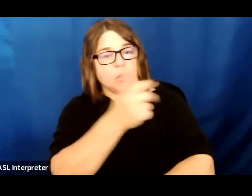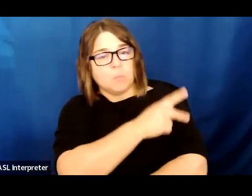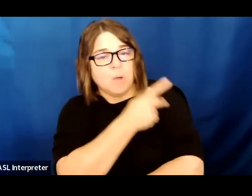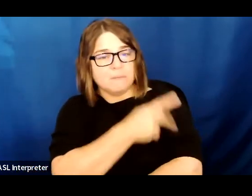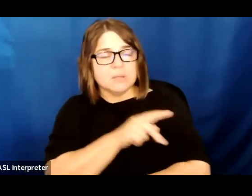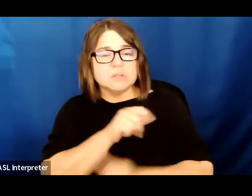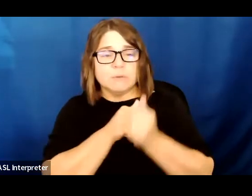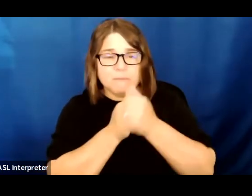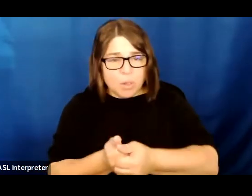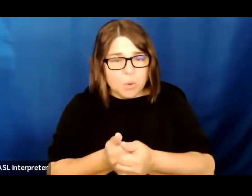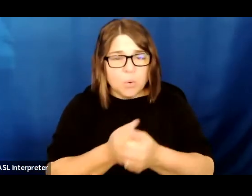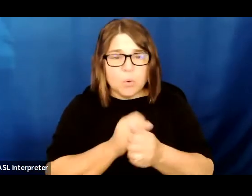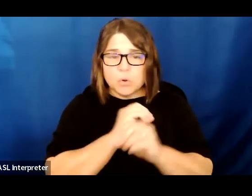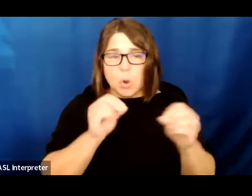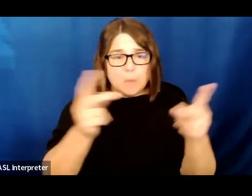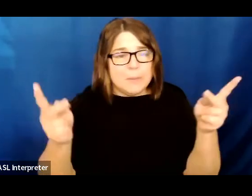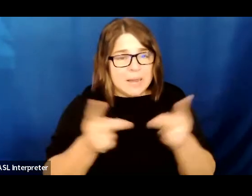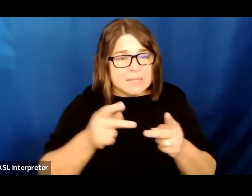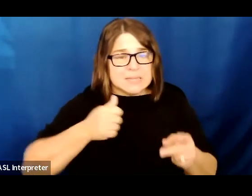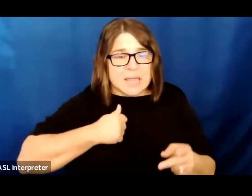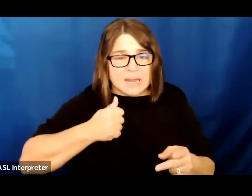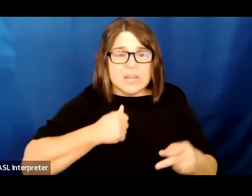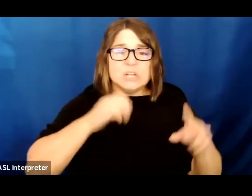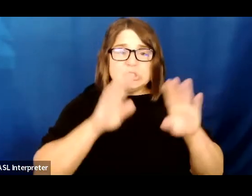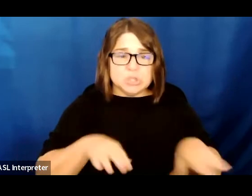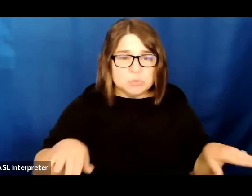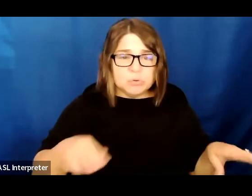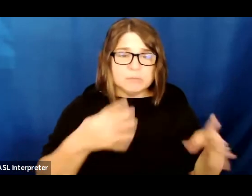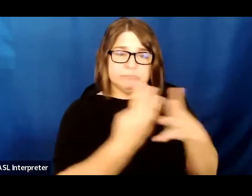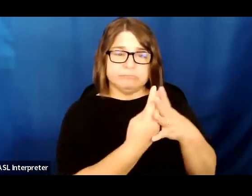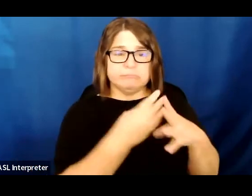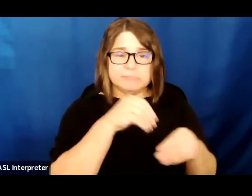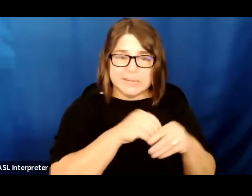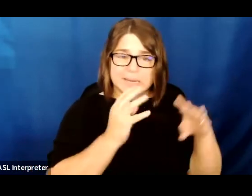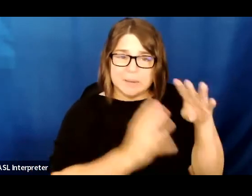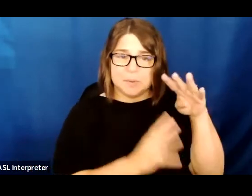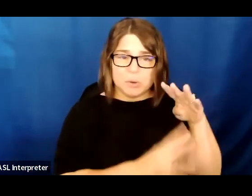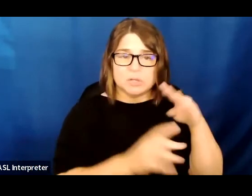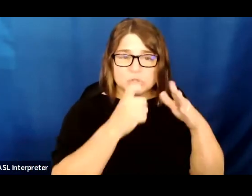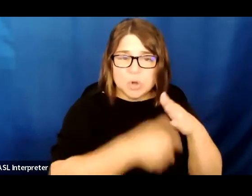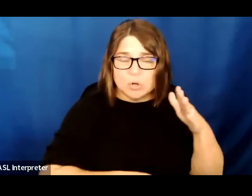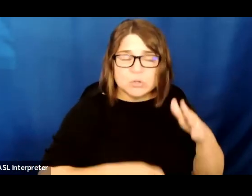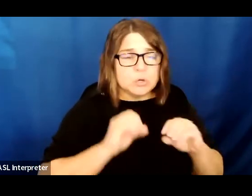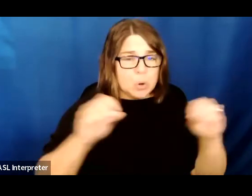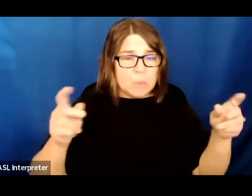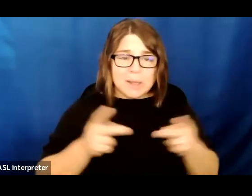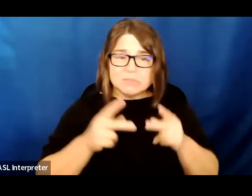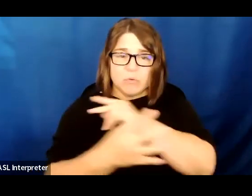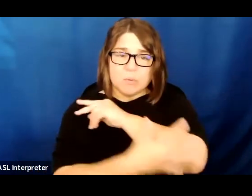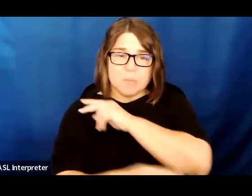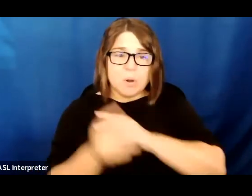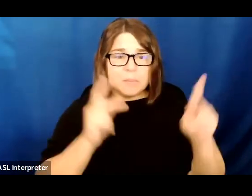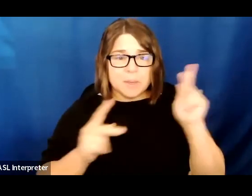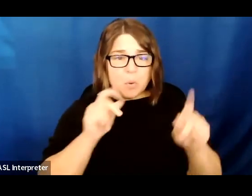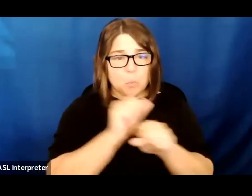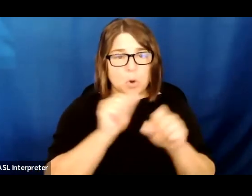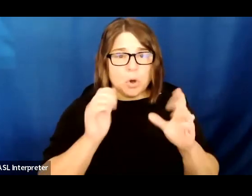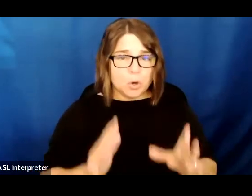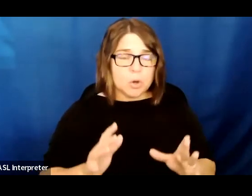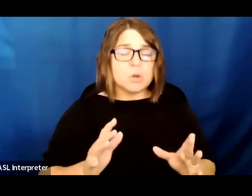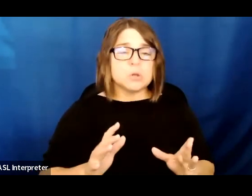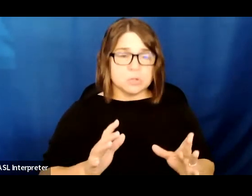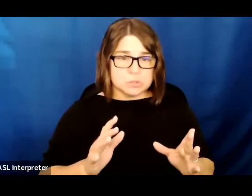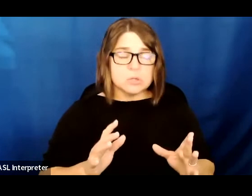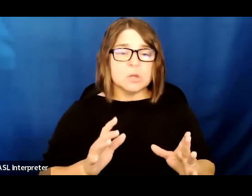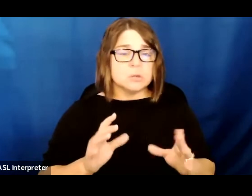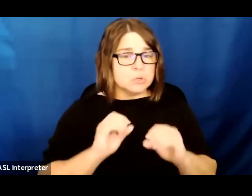There should be no place in Canada where children are detained on immigration. There should be no place where poor people and workers are abused, stripped of